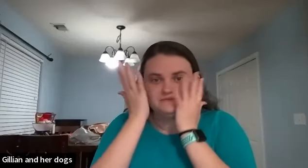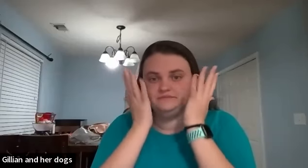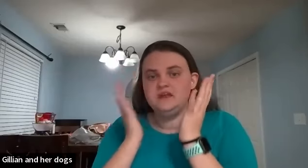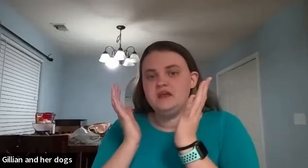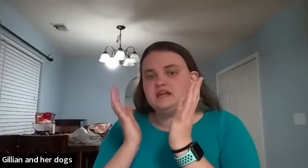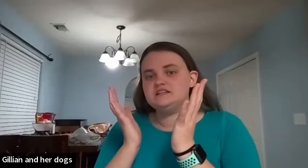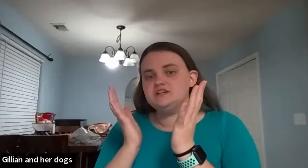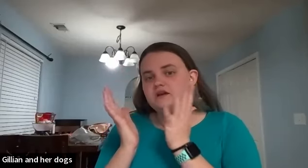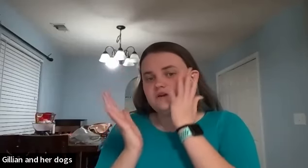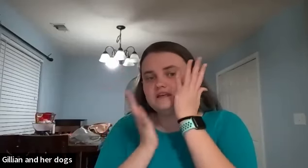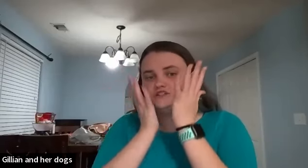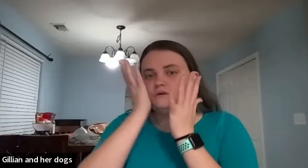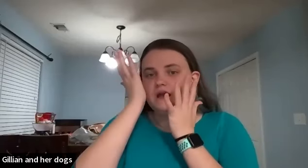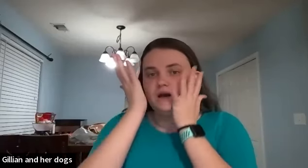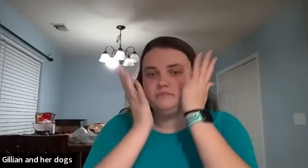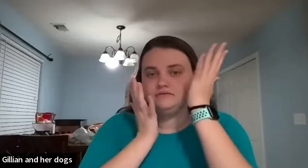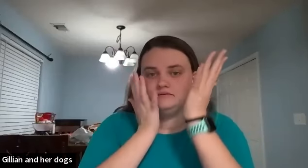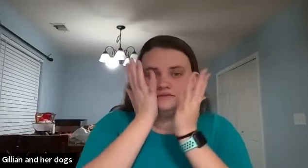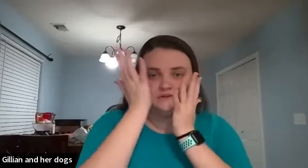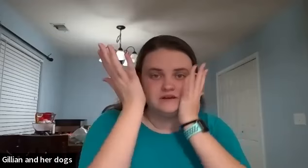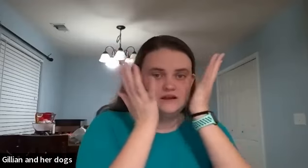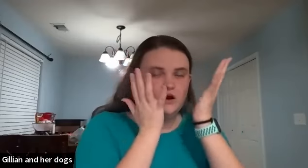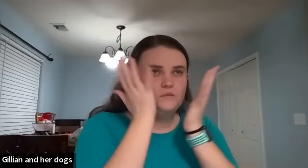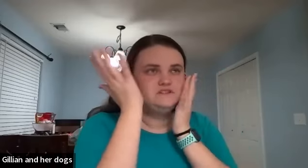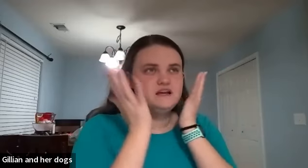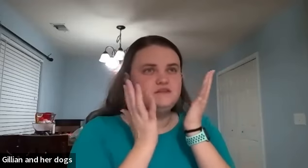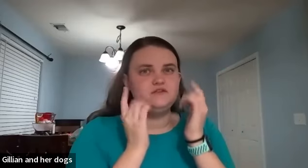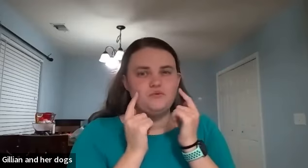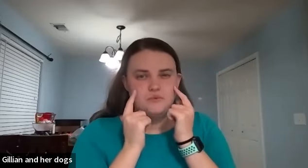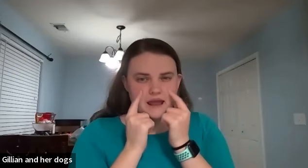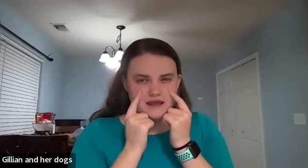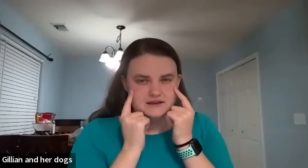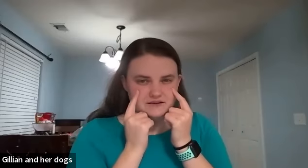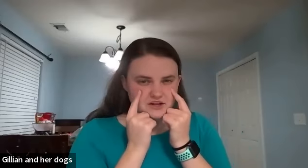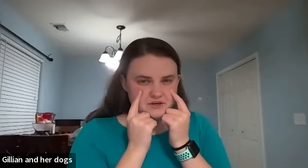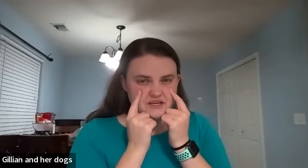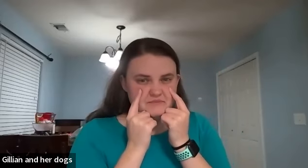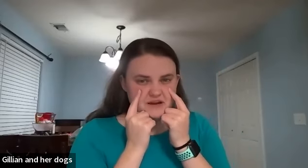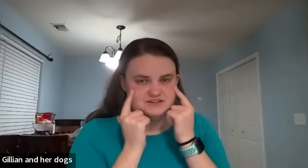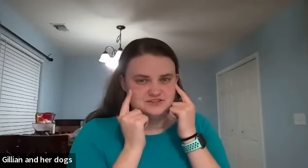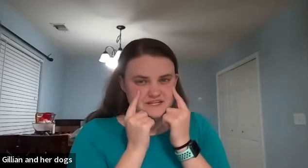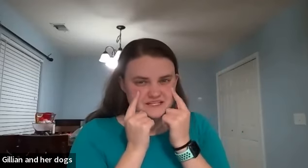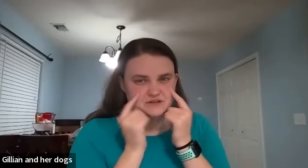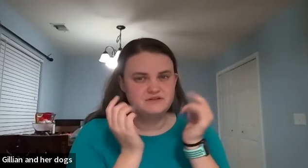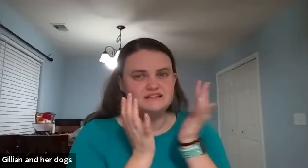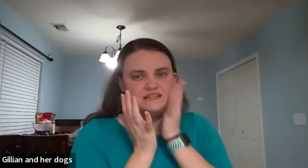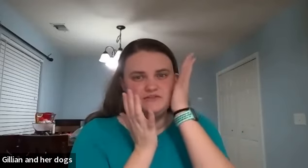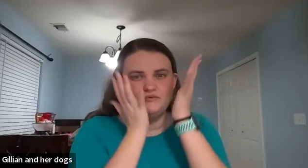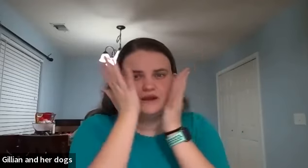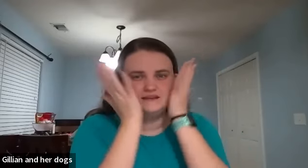embarrassed and it's like you're having your hands going up almost kind of like the red you know when you get embarrassed your face gets really red it's like the red